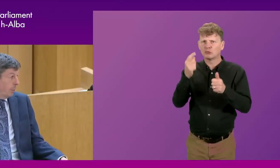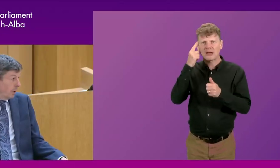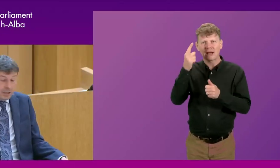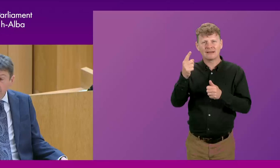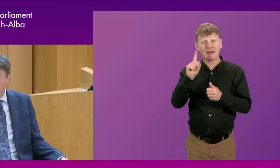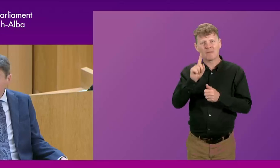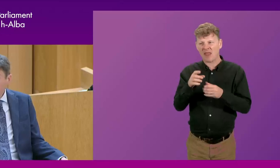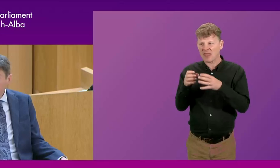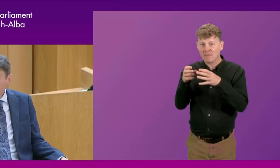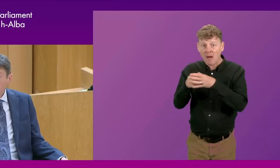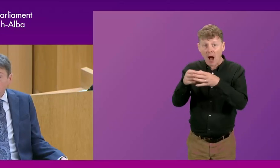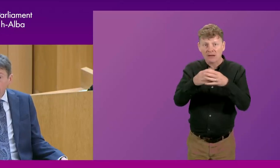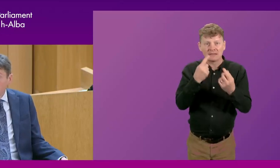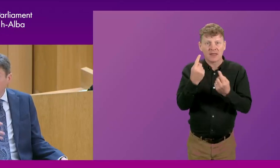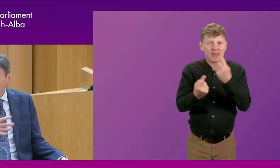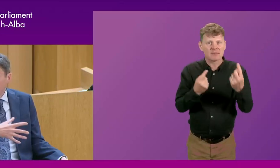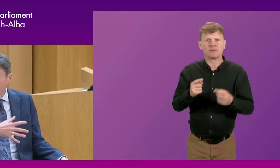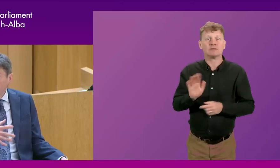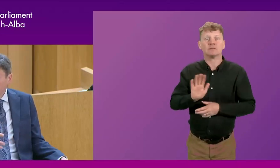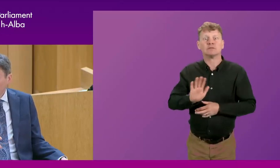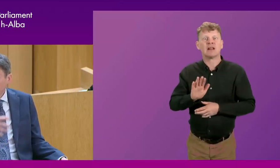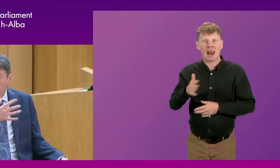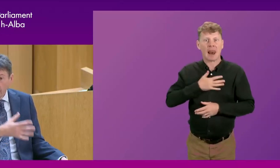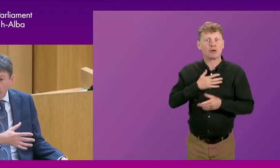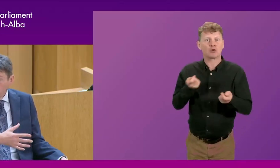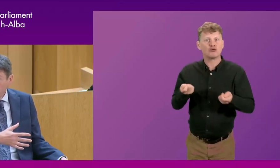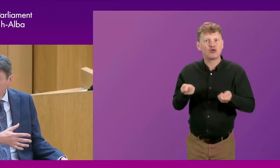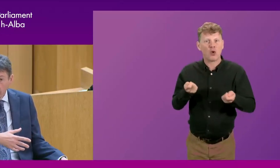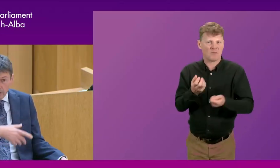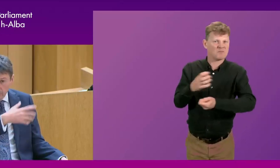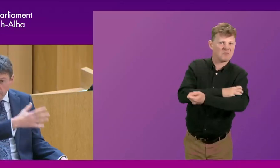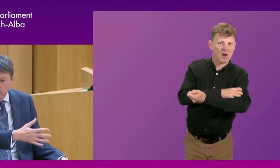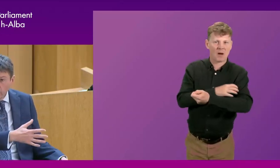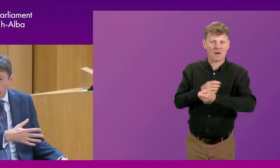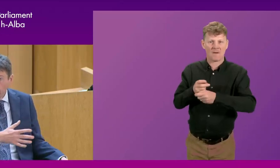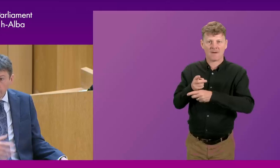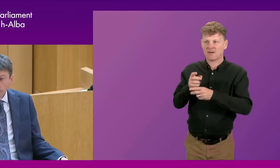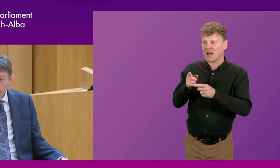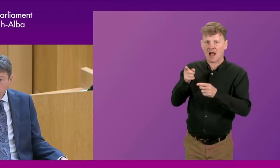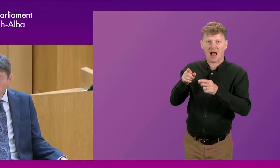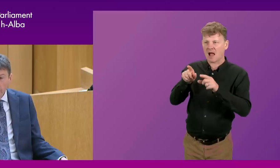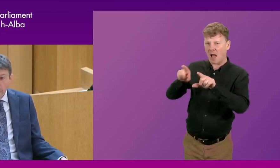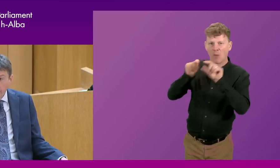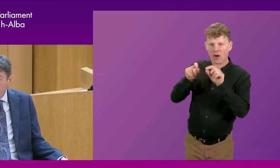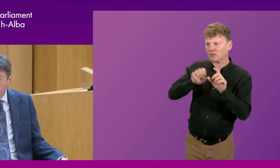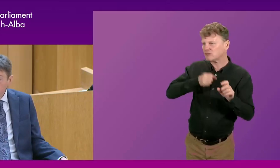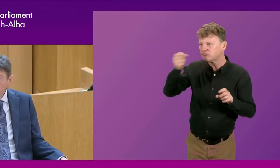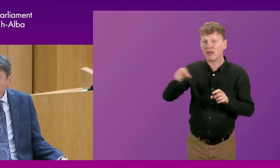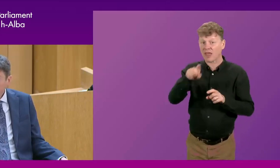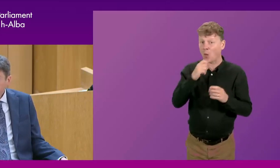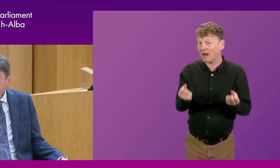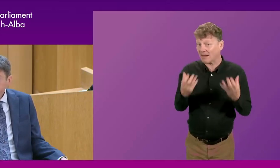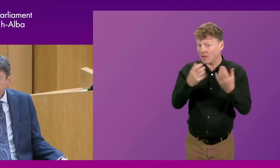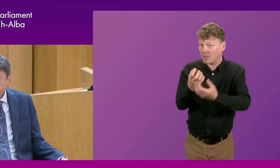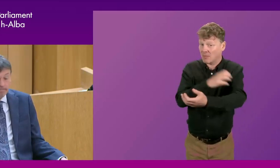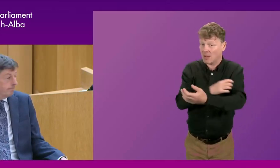But the parties themselves, they like to have control, they like to have powers of patronage, they like to be able to appoint people. So they're not going to give up these things easily.